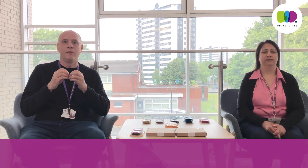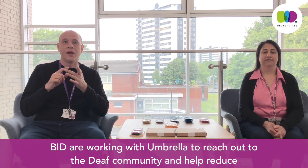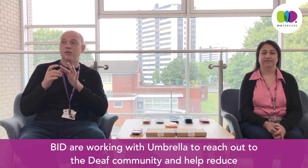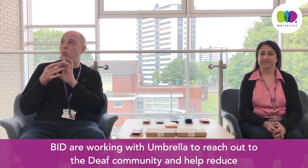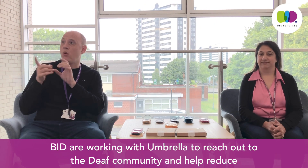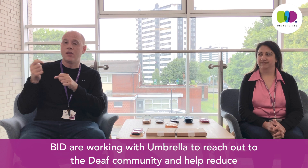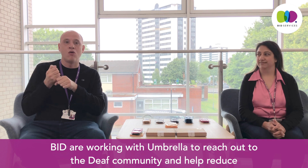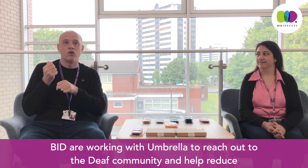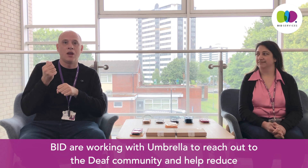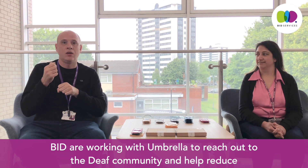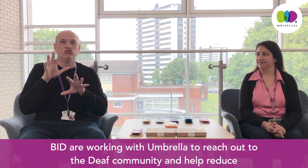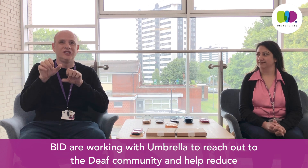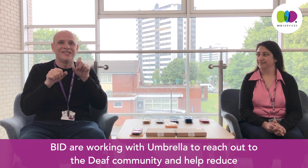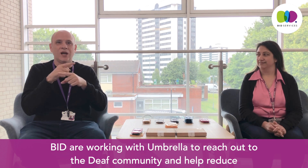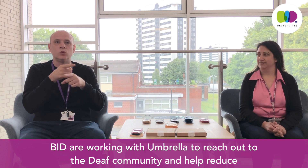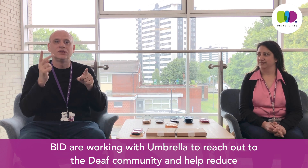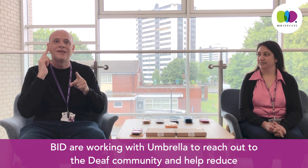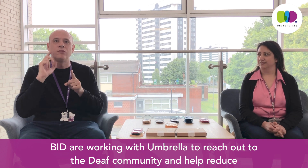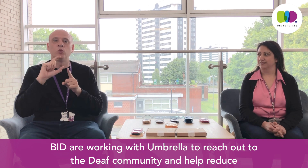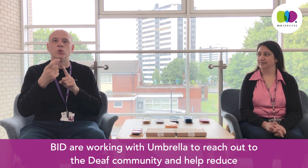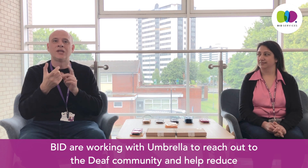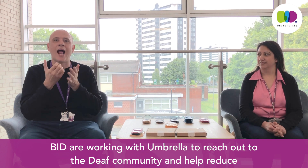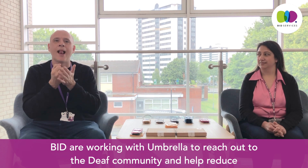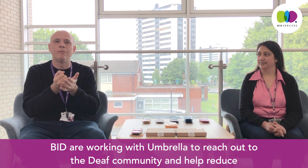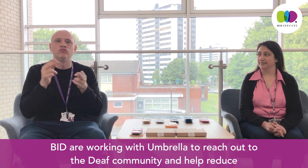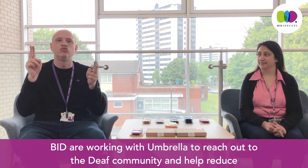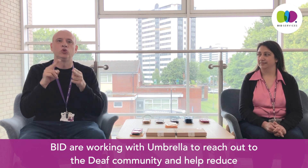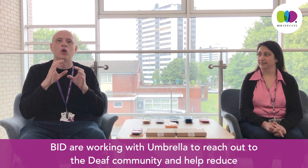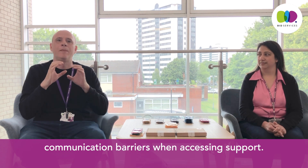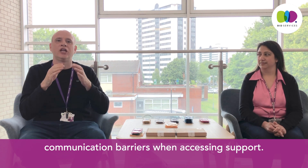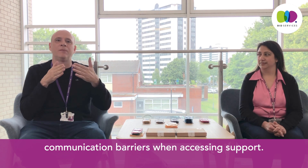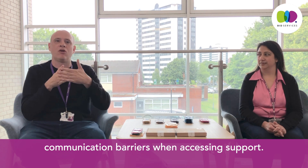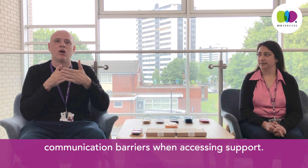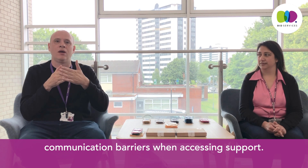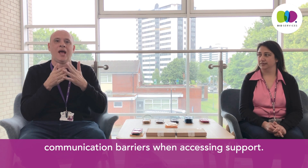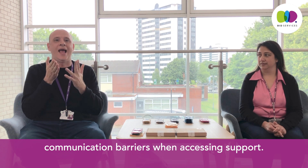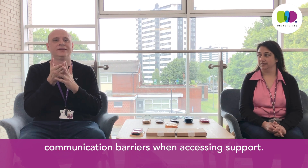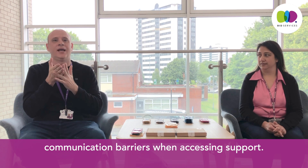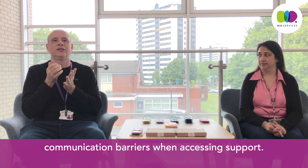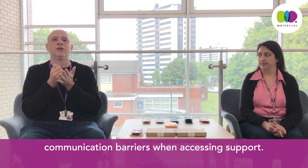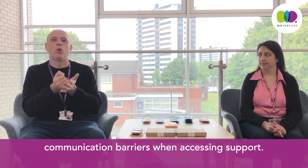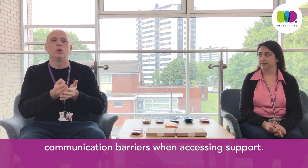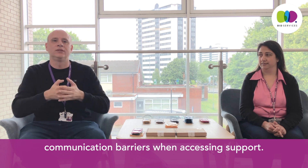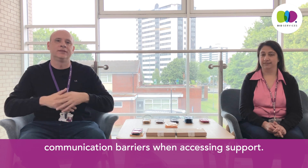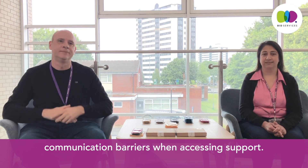BID are working with Umbrella to reach out to the Deaf community and help reduce communication barriers when accessing support.